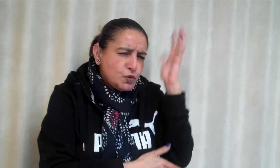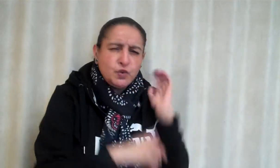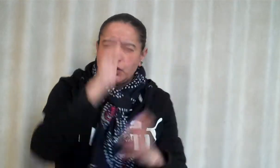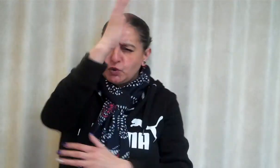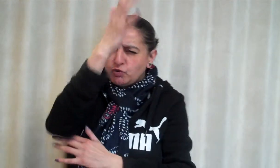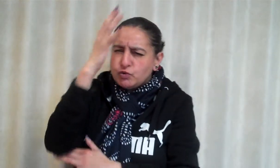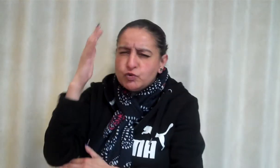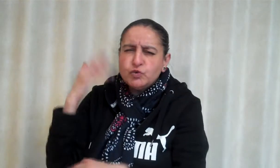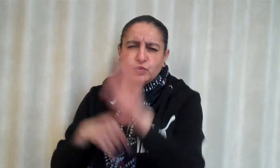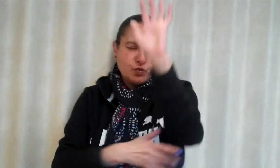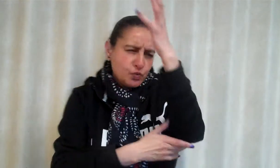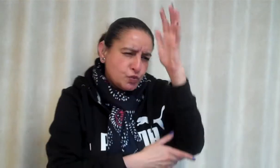In the forest.